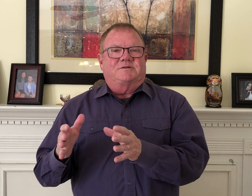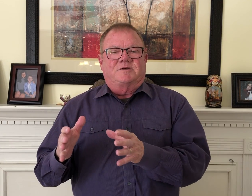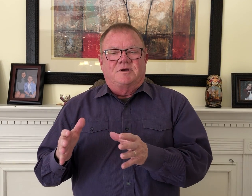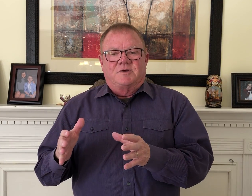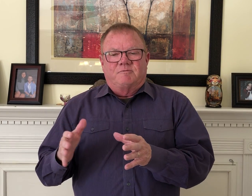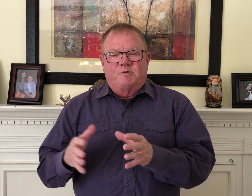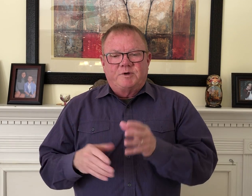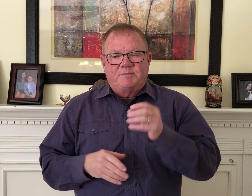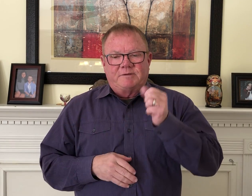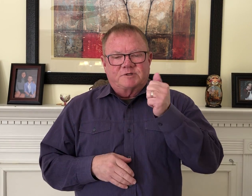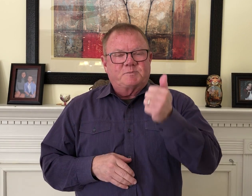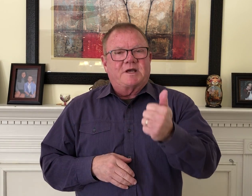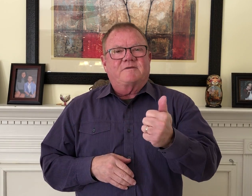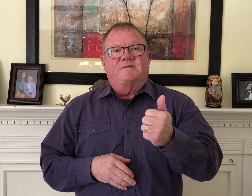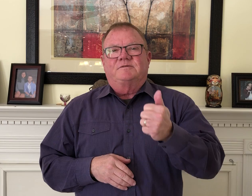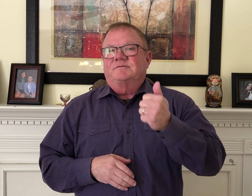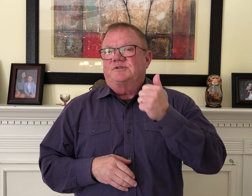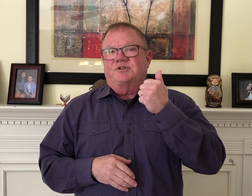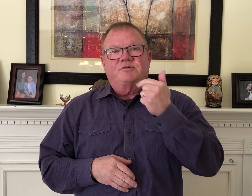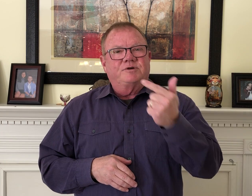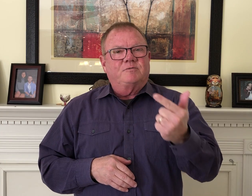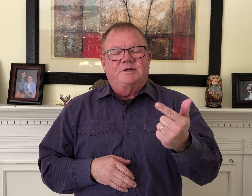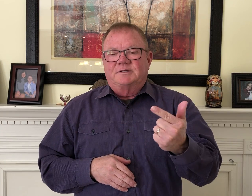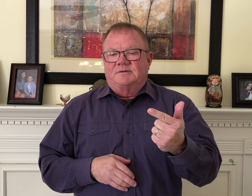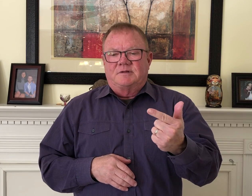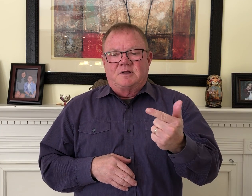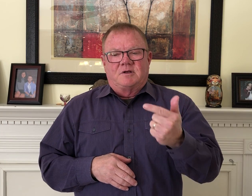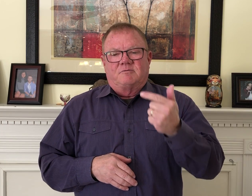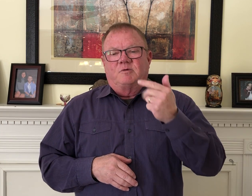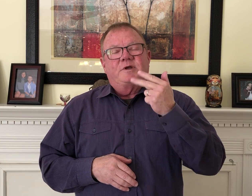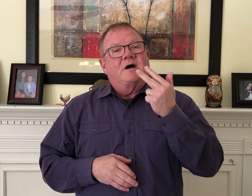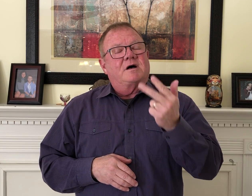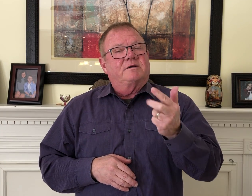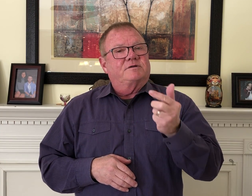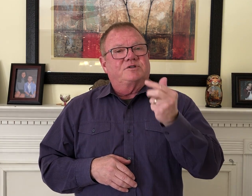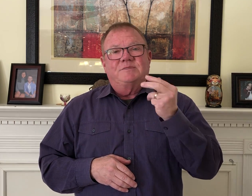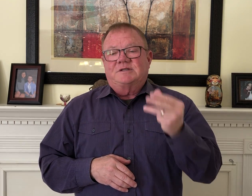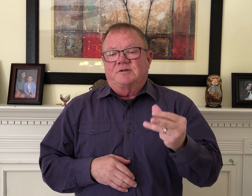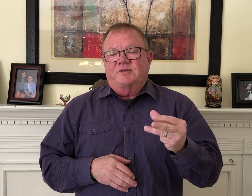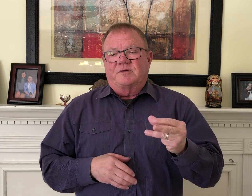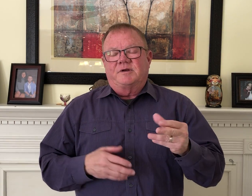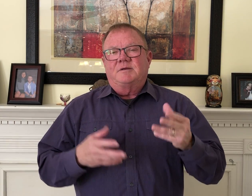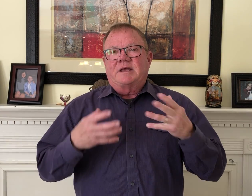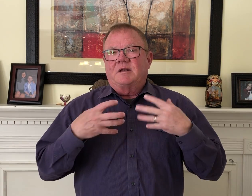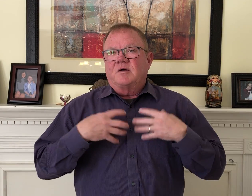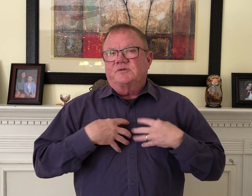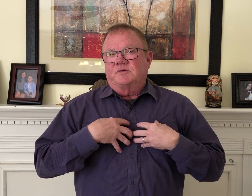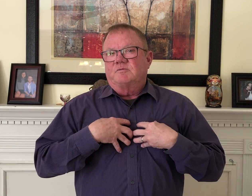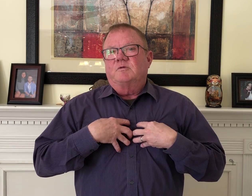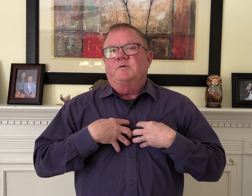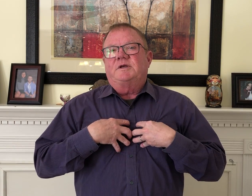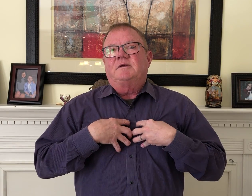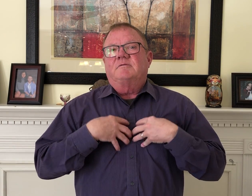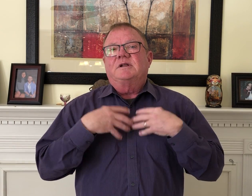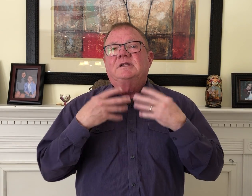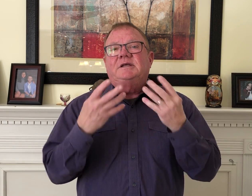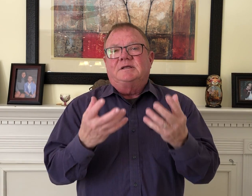will we be respectful, show goodwill? Will we honor, submit to authority? And also will we release